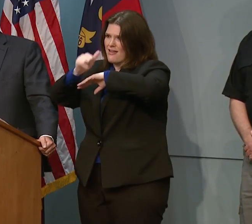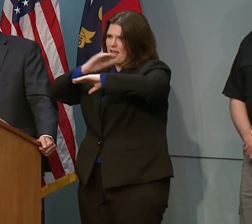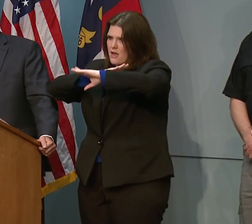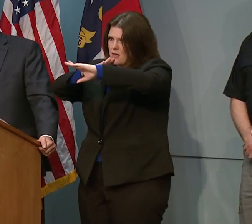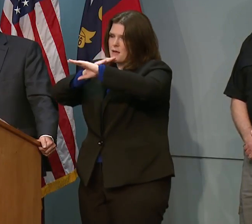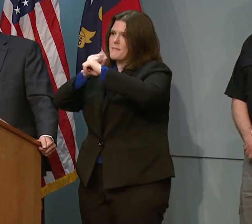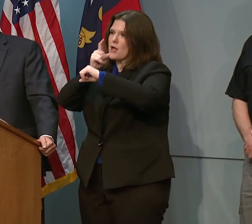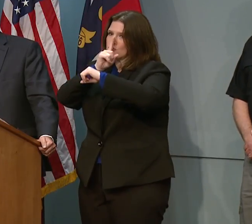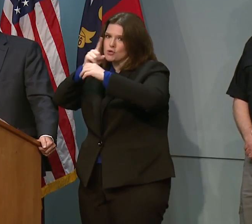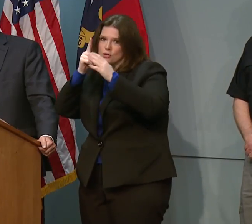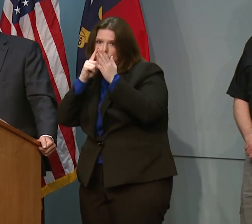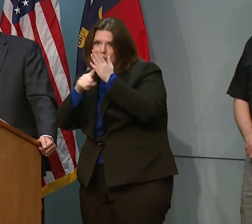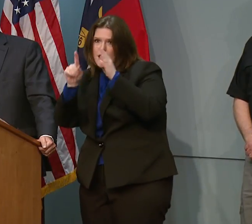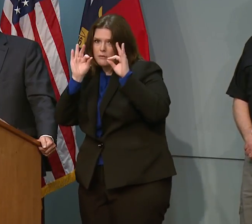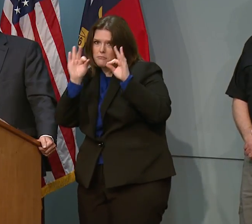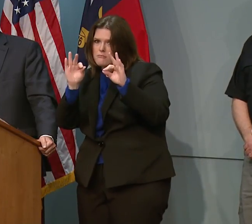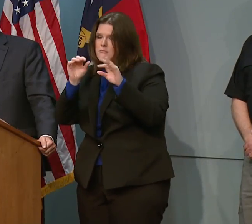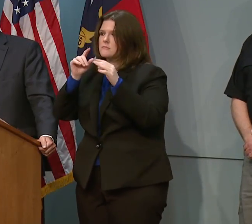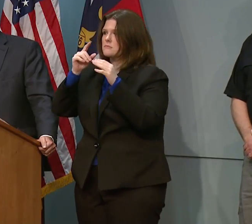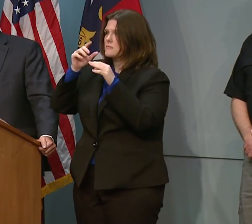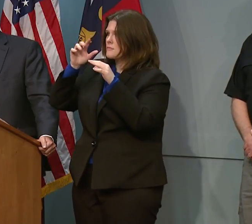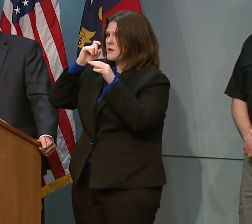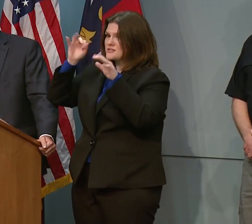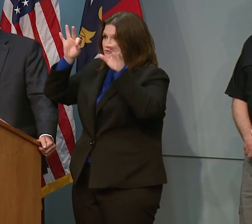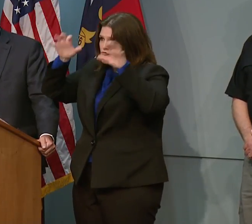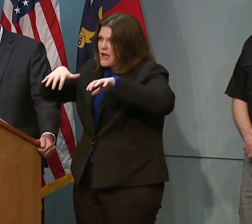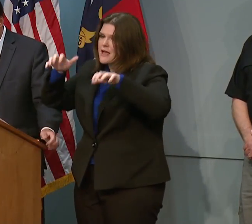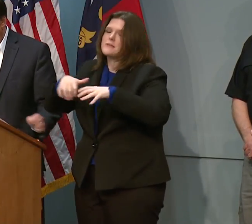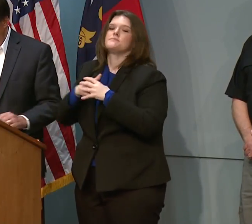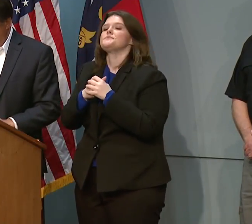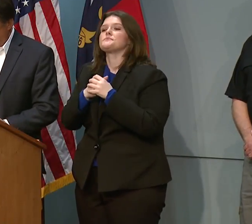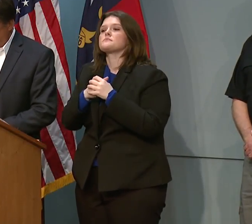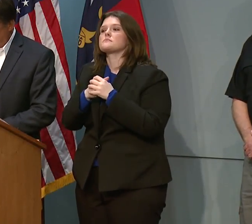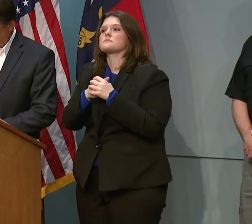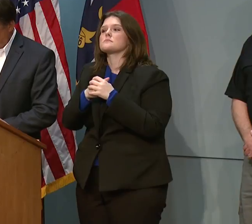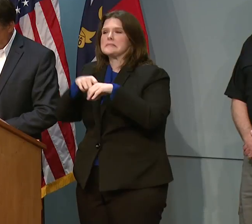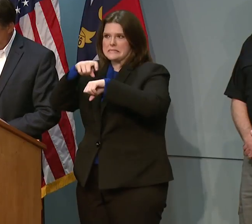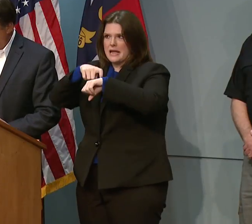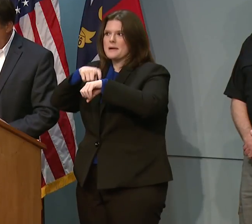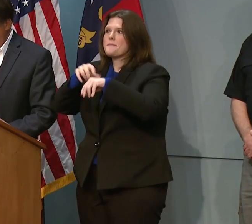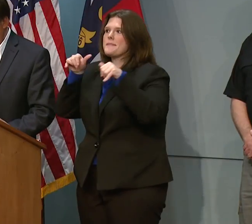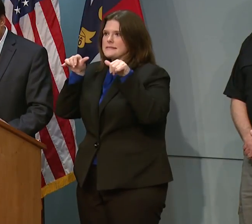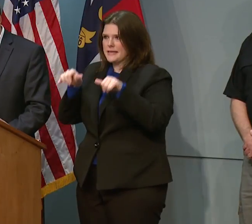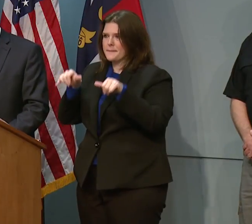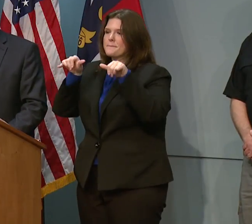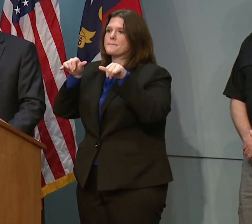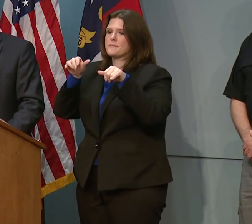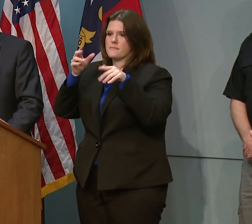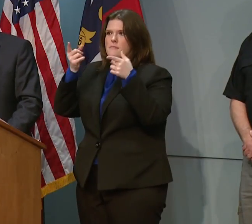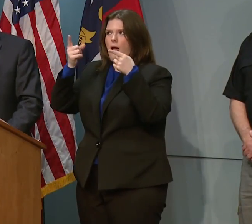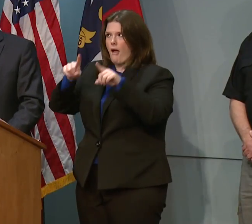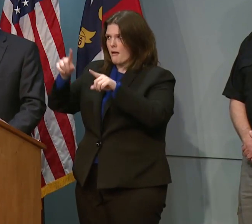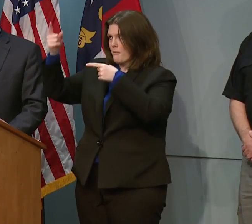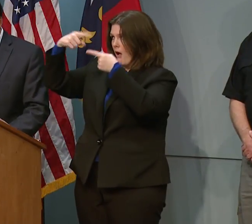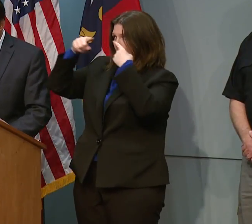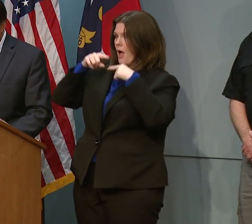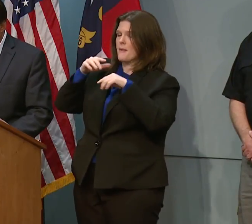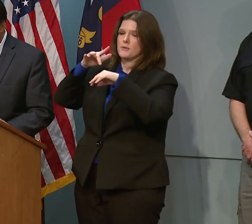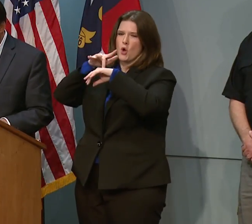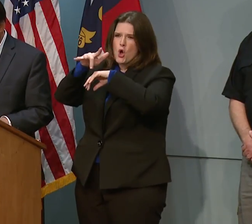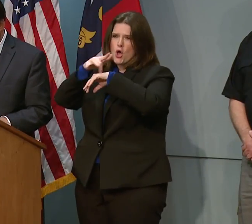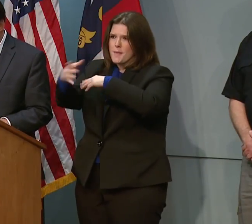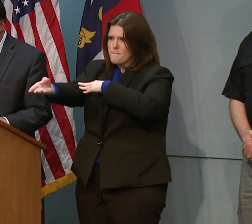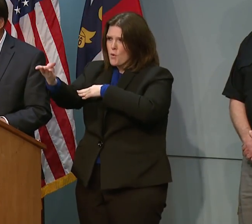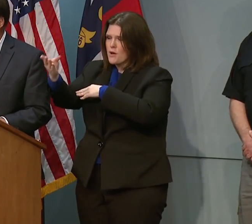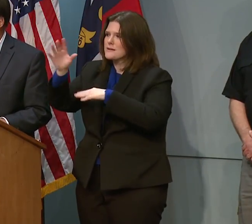heavy rain throughout the areas. Timing is still intact with this turn occurring early Sunday morning, but the heaviest